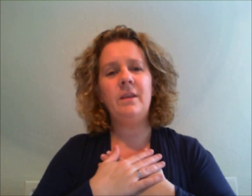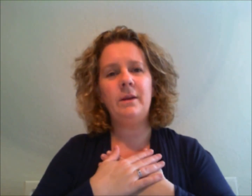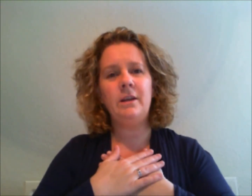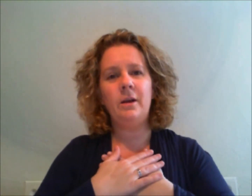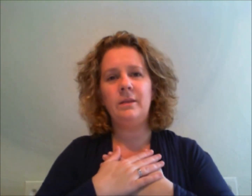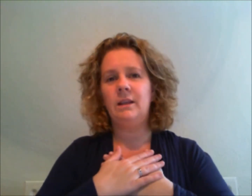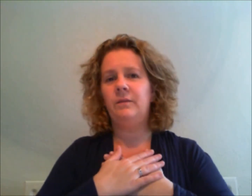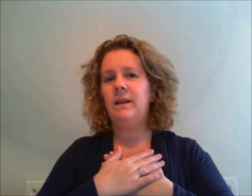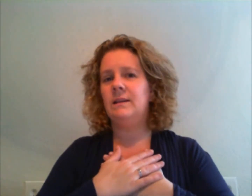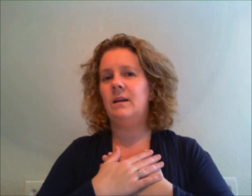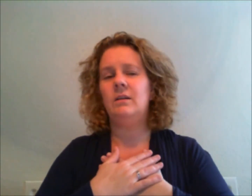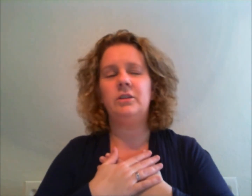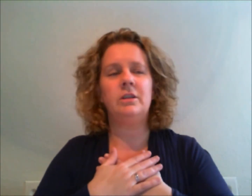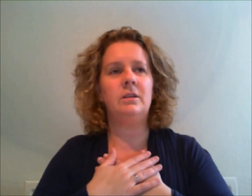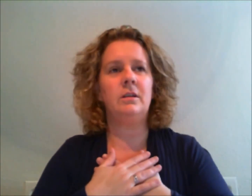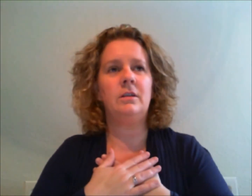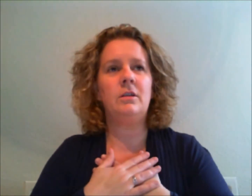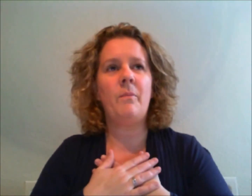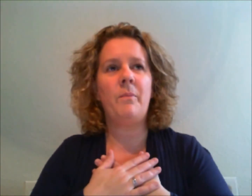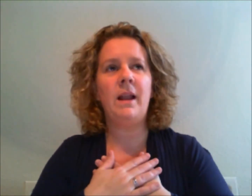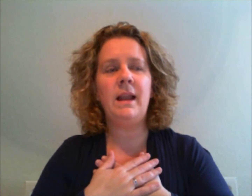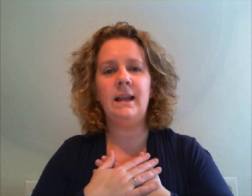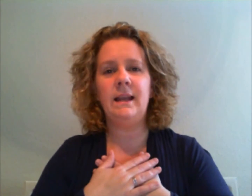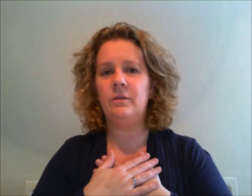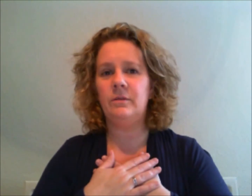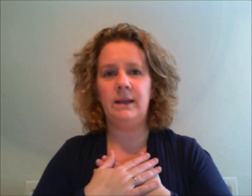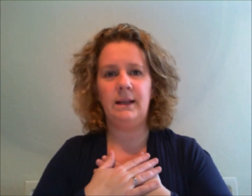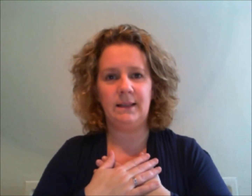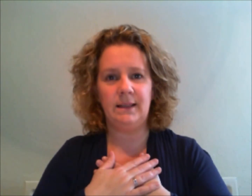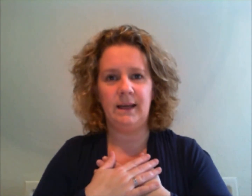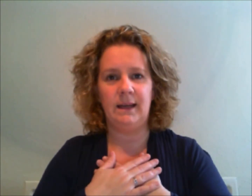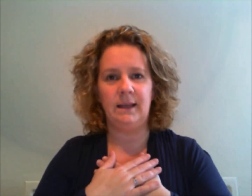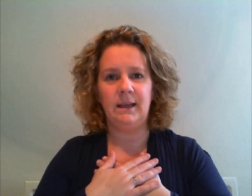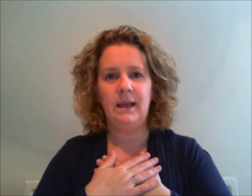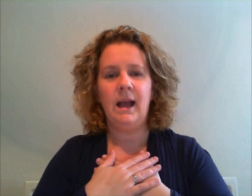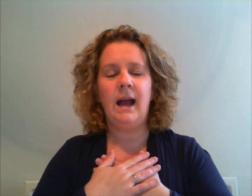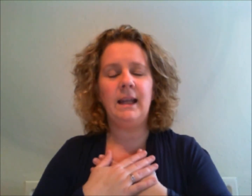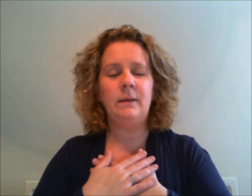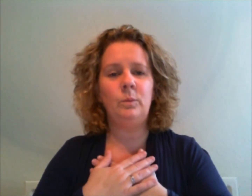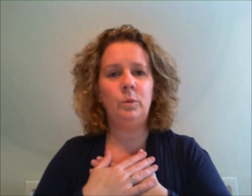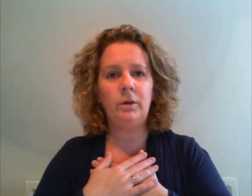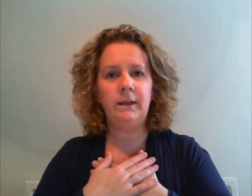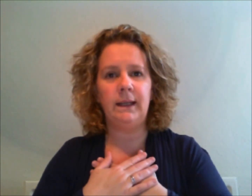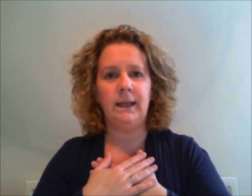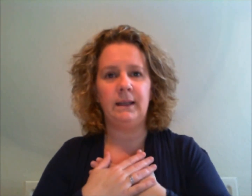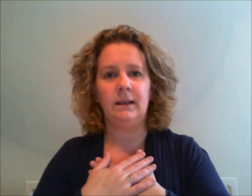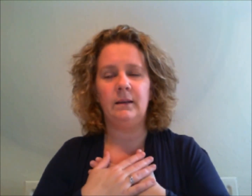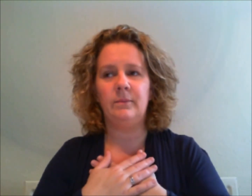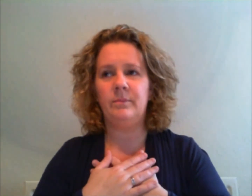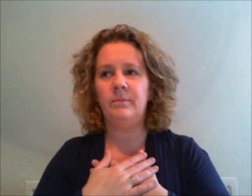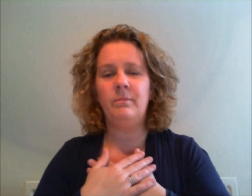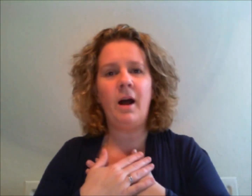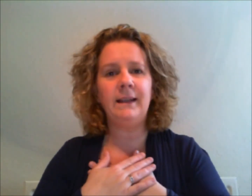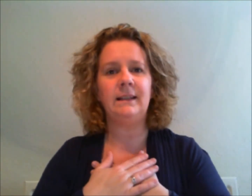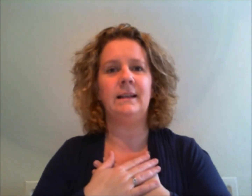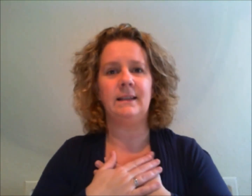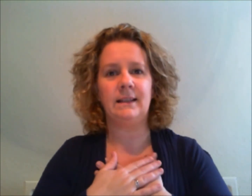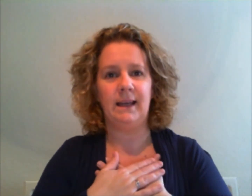though I know these fears are just completely unrealistic and I'm worrying mindlessly